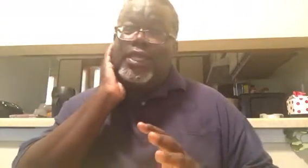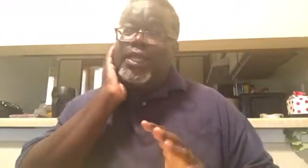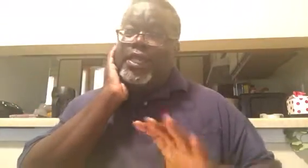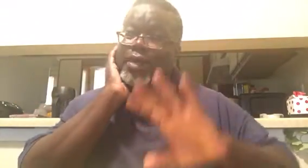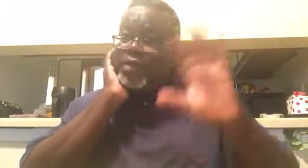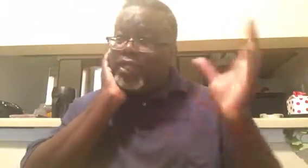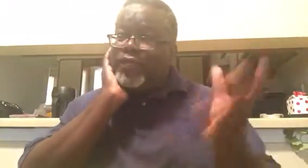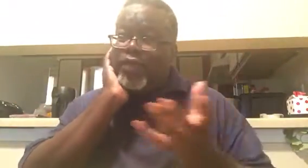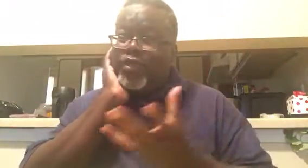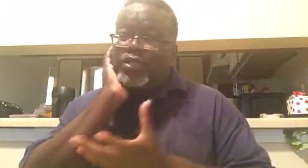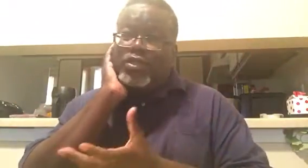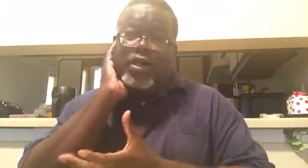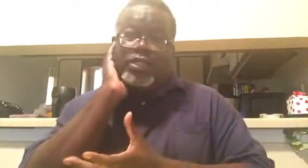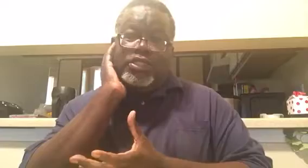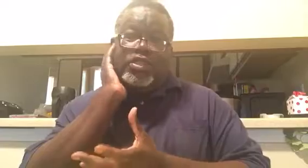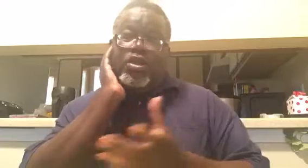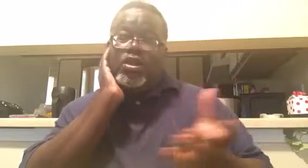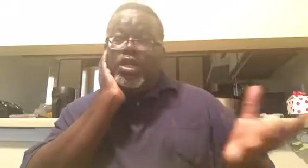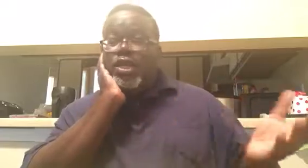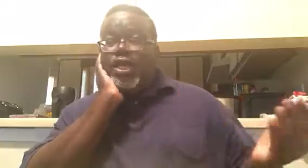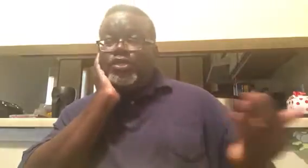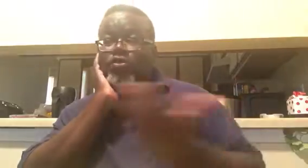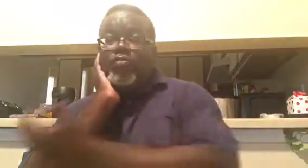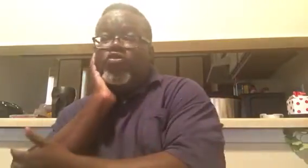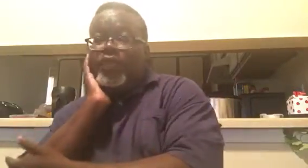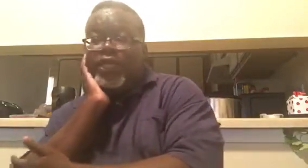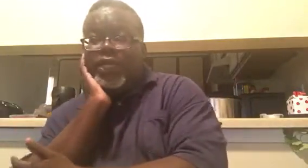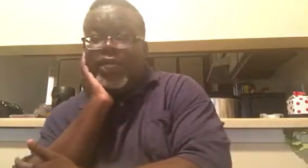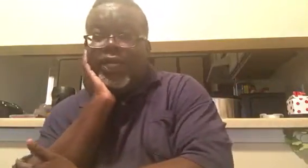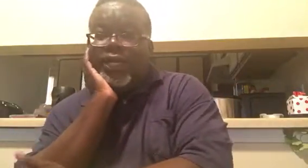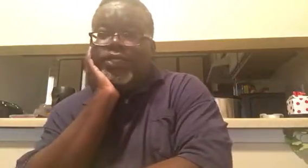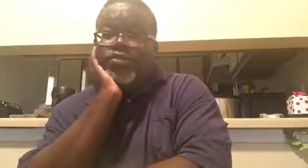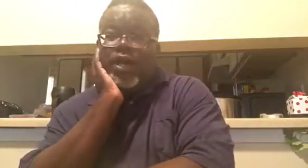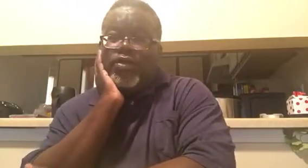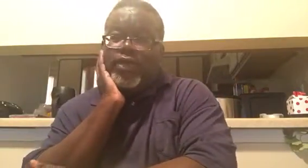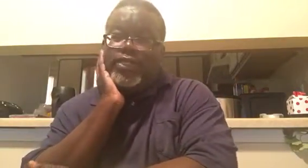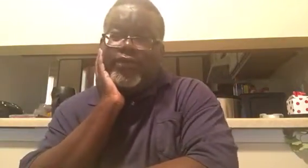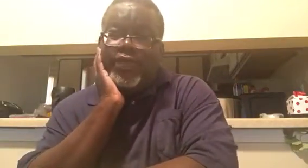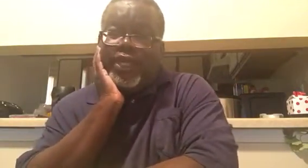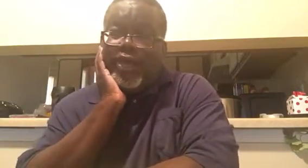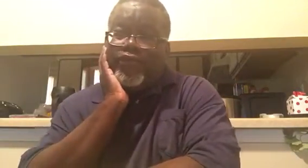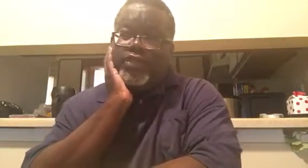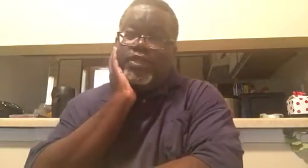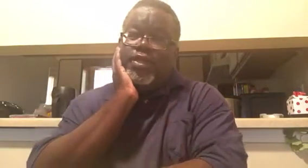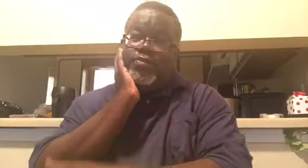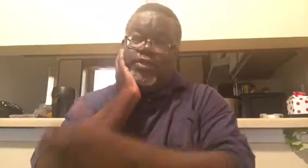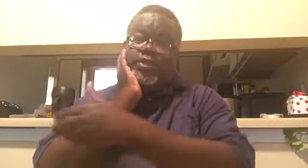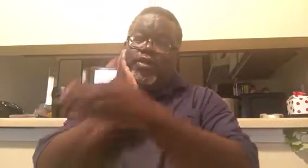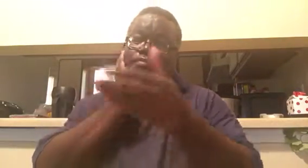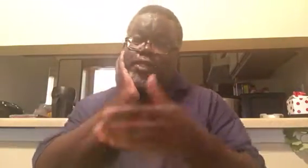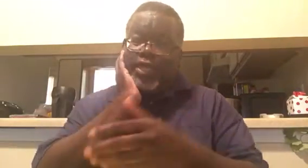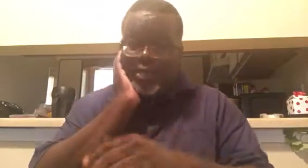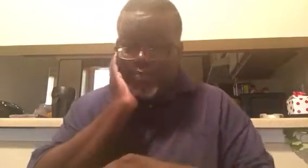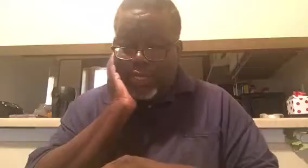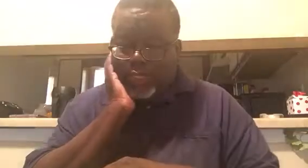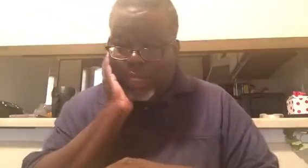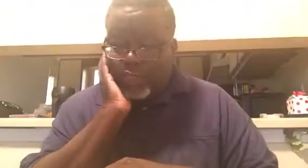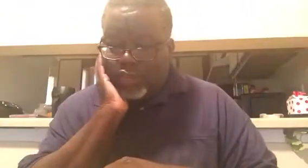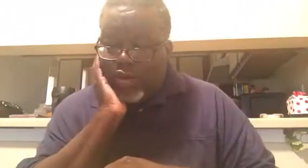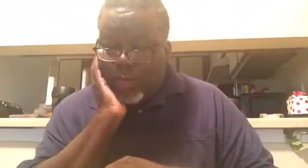And I believe that we're starting to turn as we're moving, uh, into our creativity conference, which is going to be taking place in October.